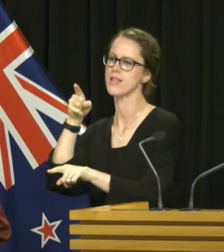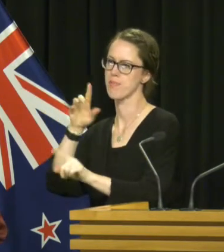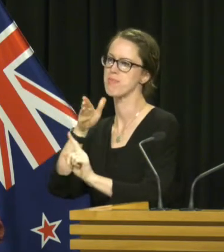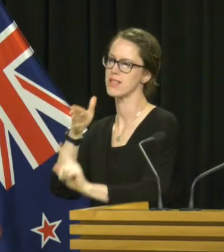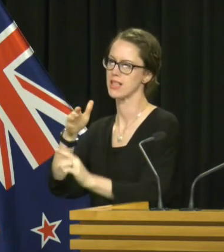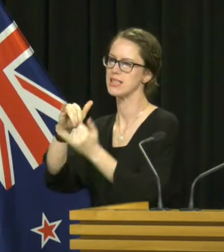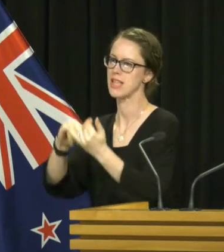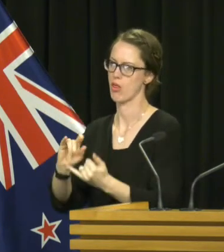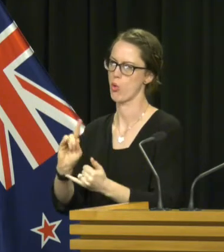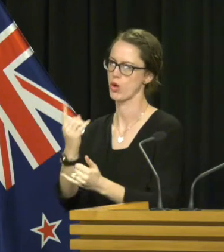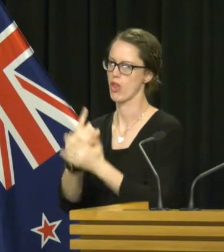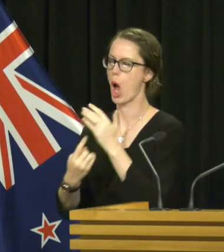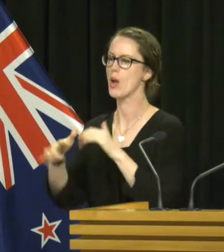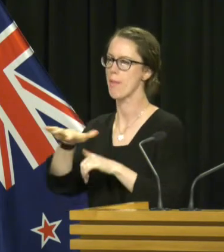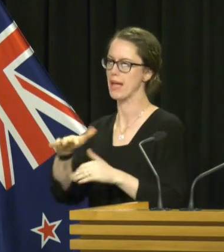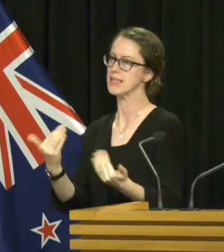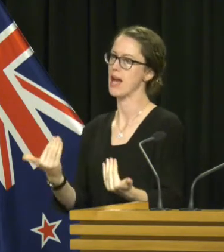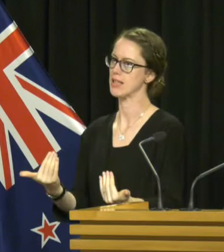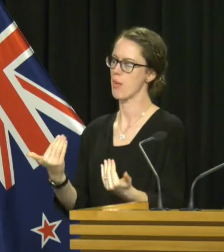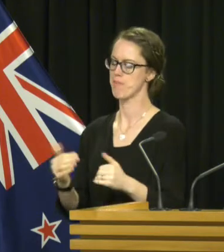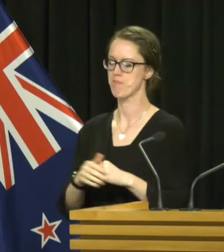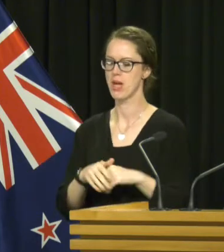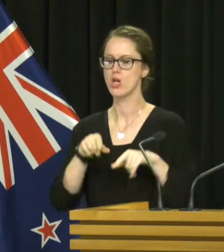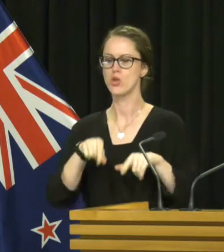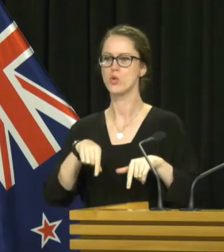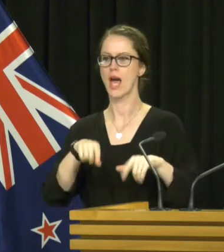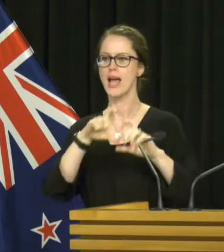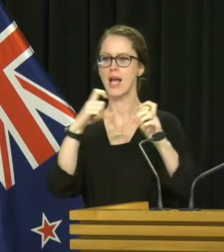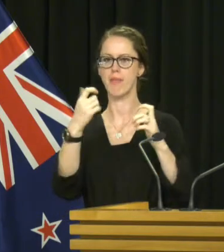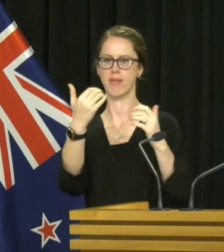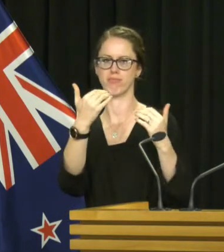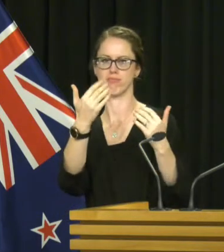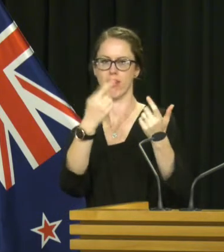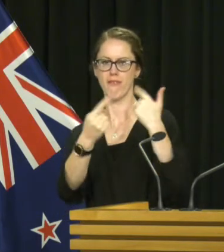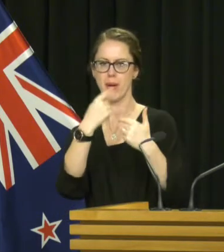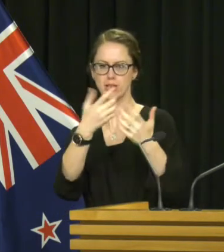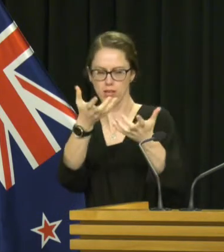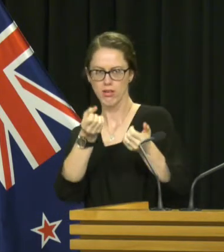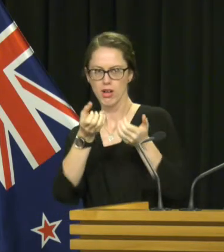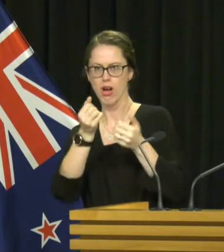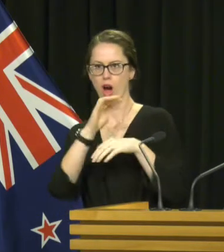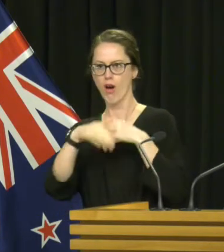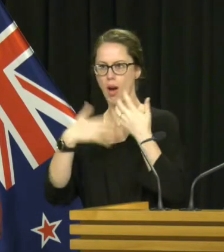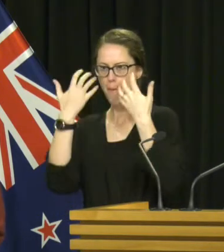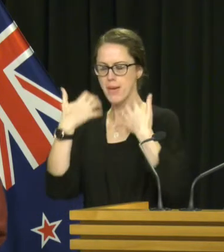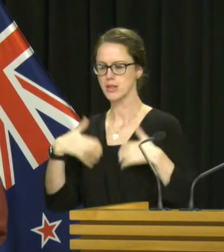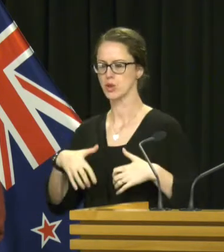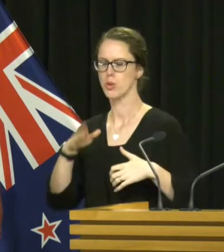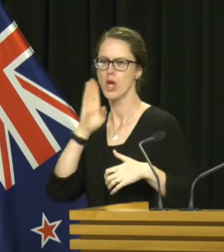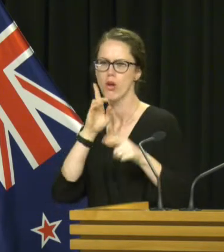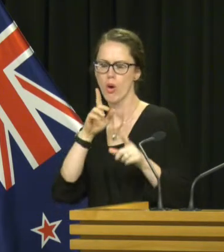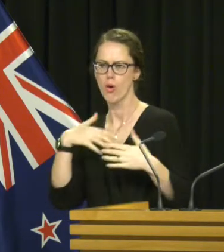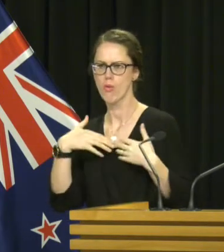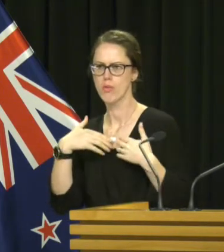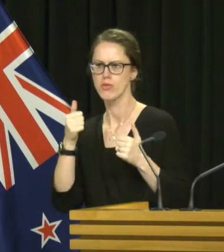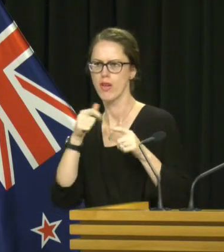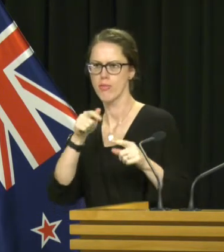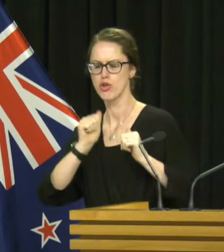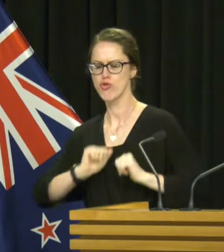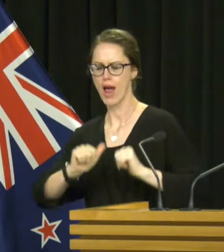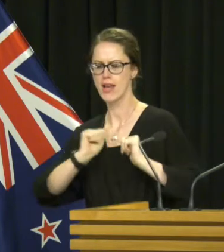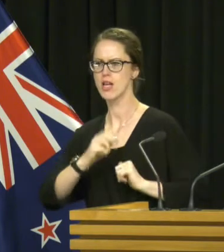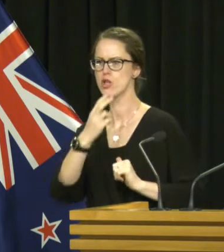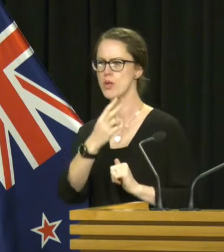South Auckland. Today Cabinet was updated on the measles outbreak and heard that the Ministry has been training